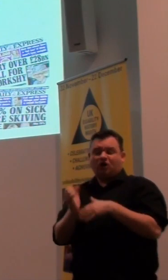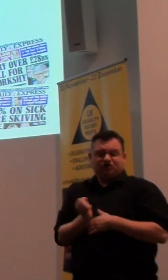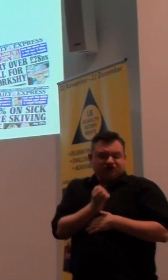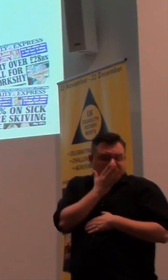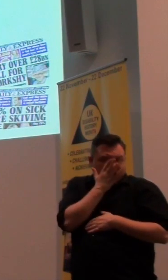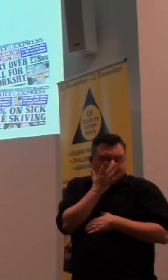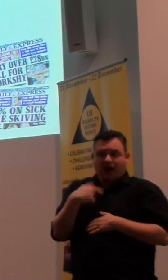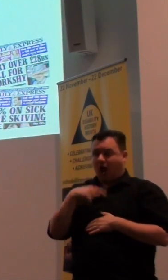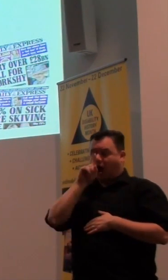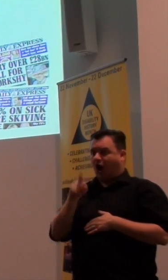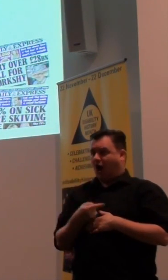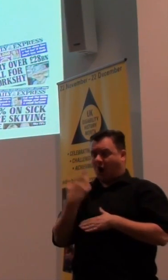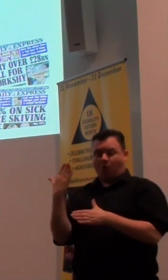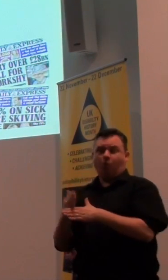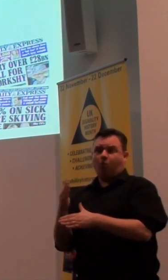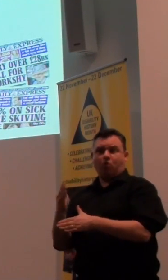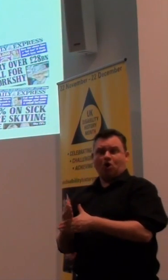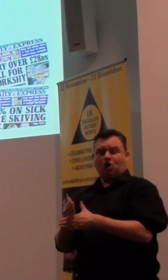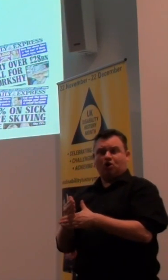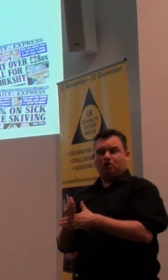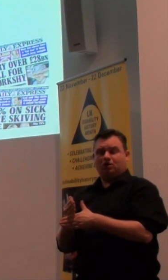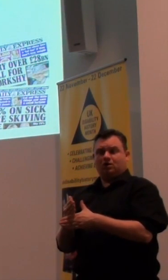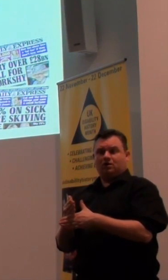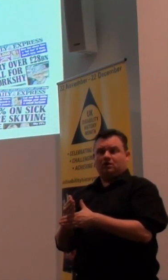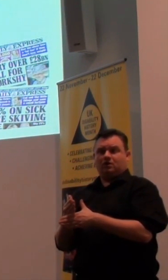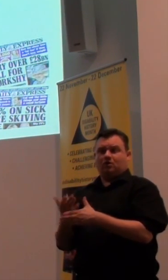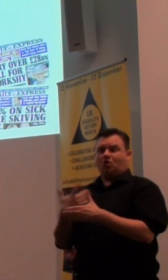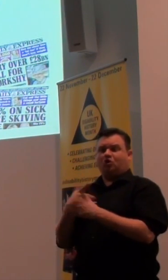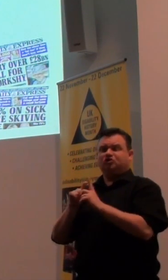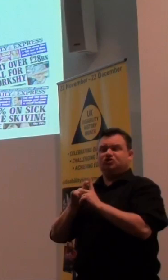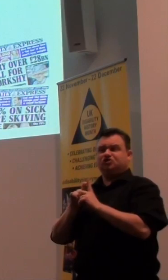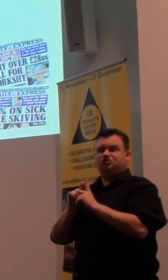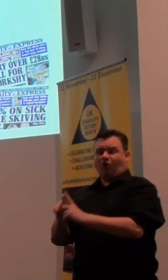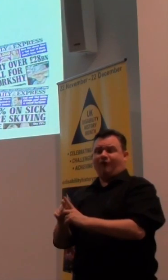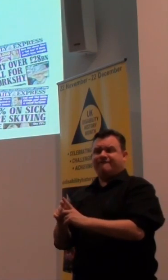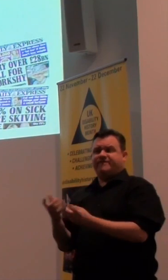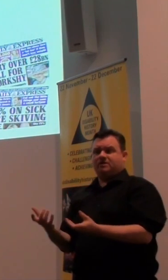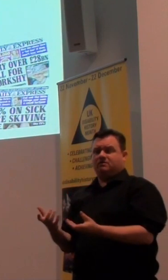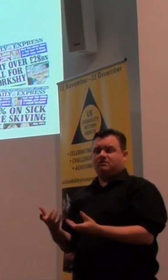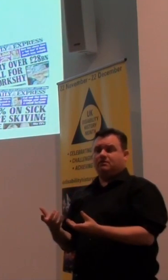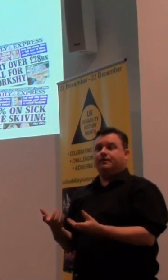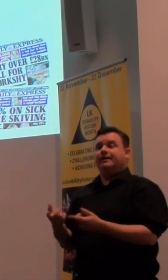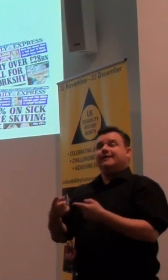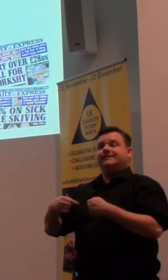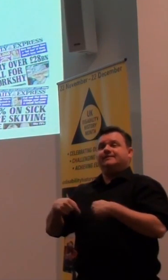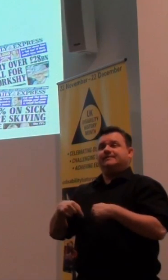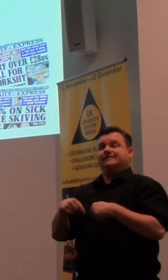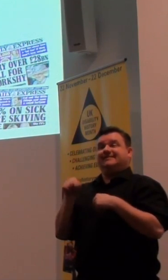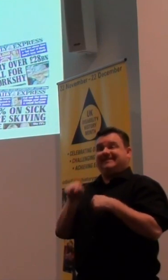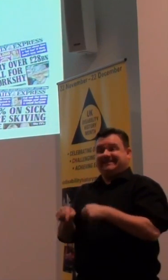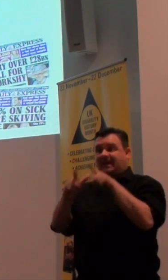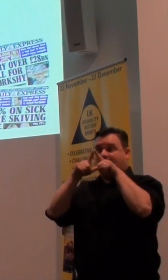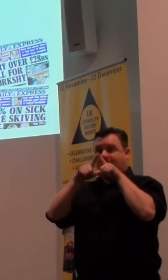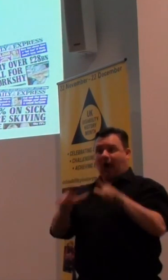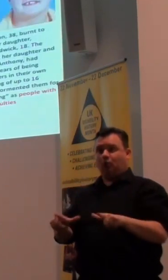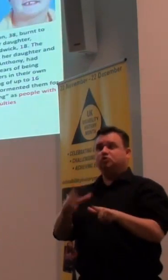not capable of having this, or they're not quite deserving call. These are the language